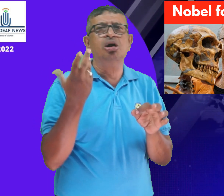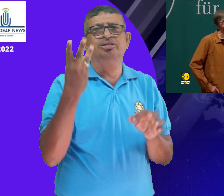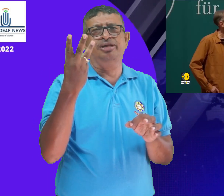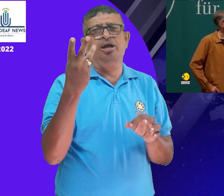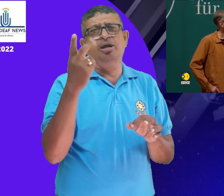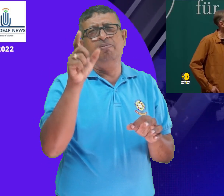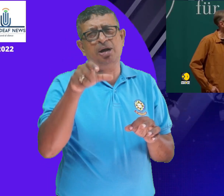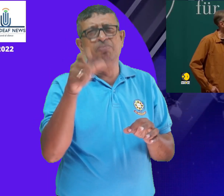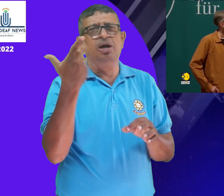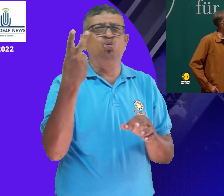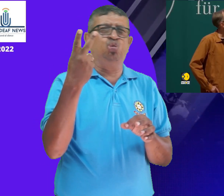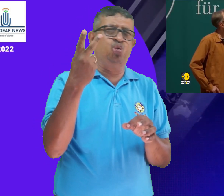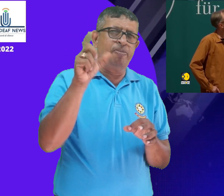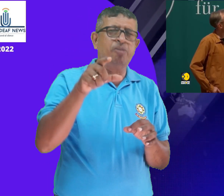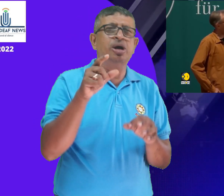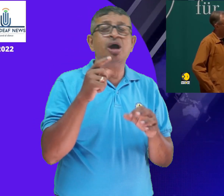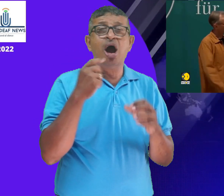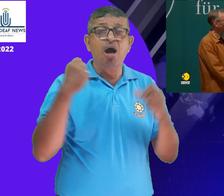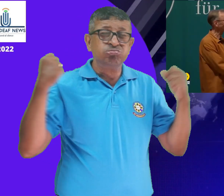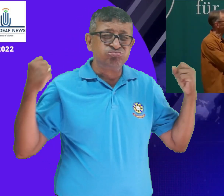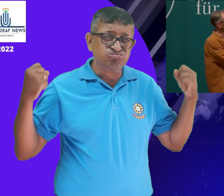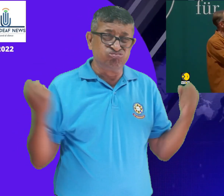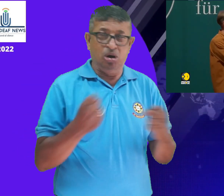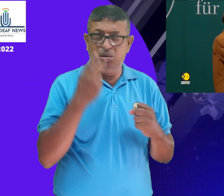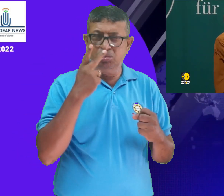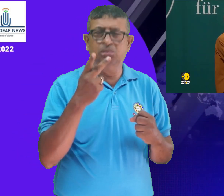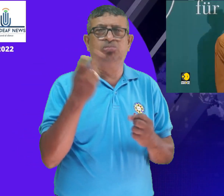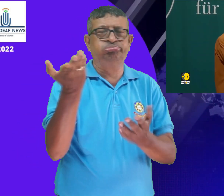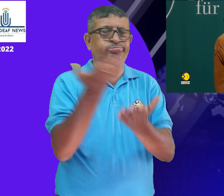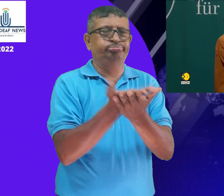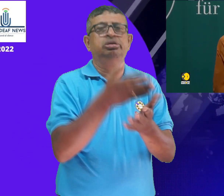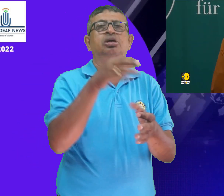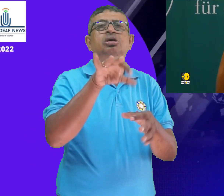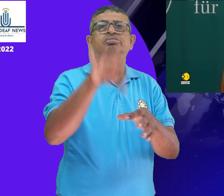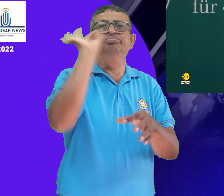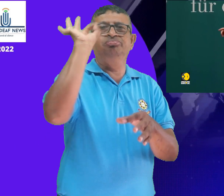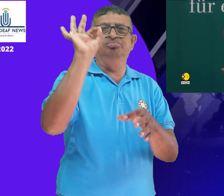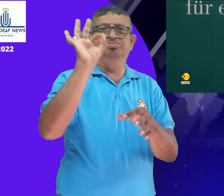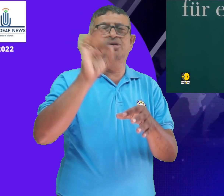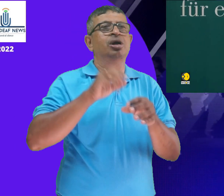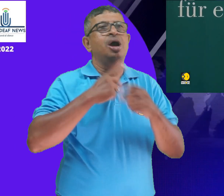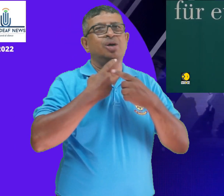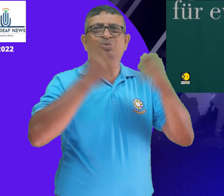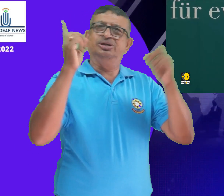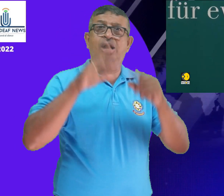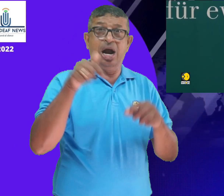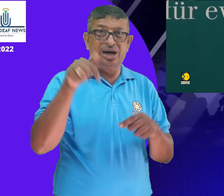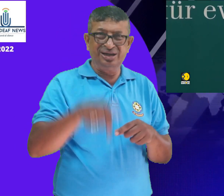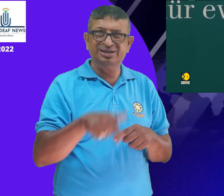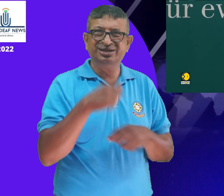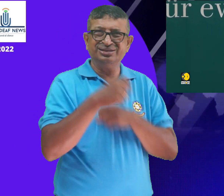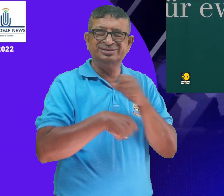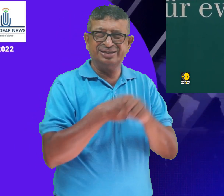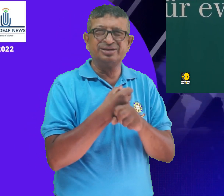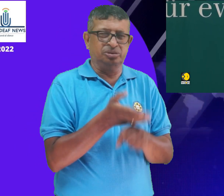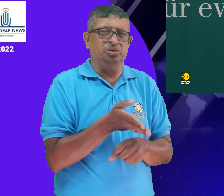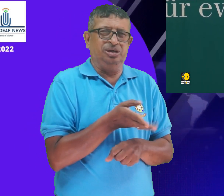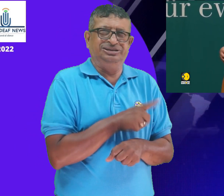The geneticist Vante Paebo was awarded the 2022 Nobel Prize in Physiology or Medicine on